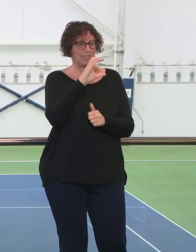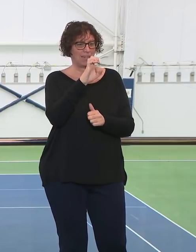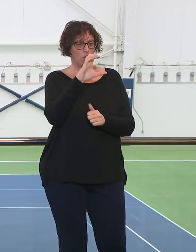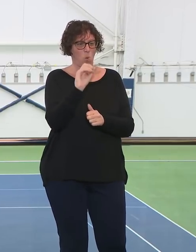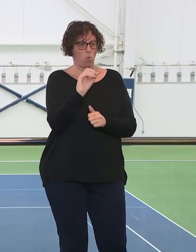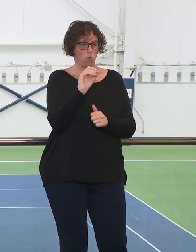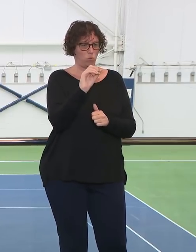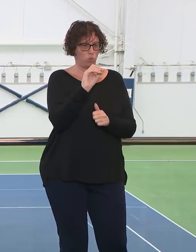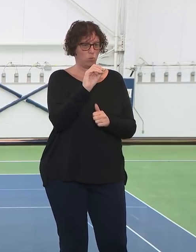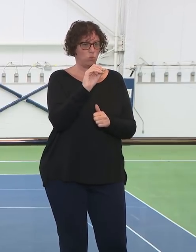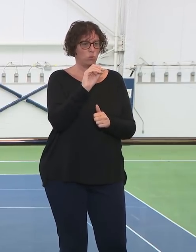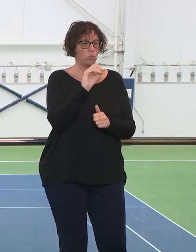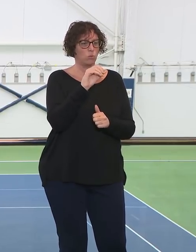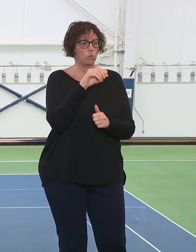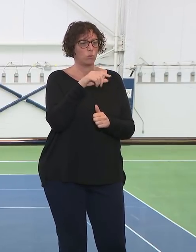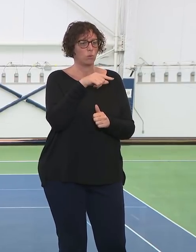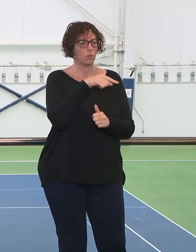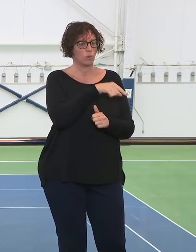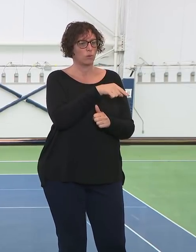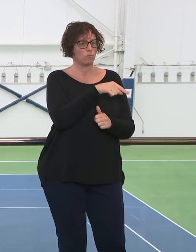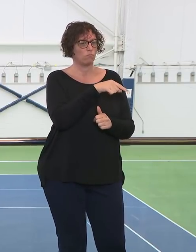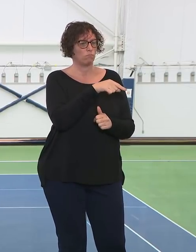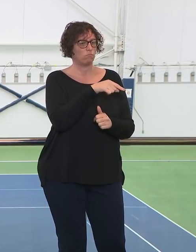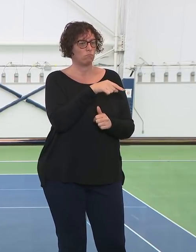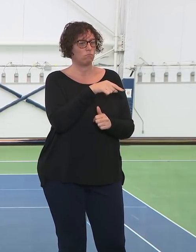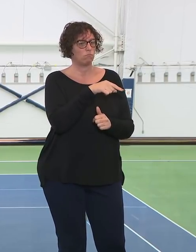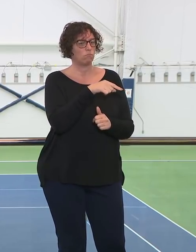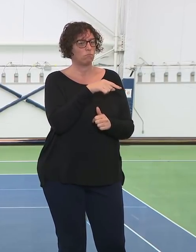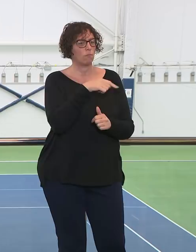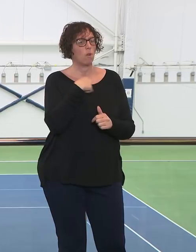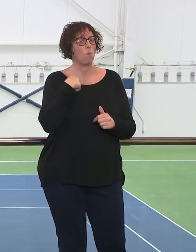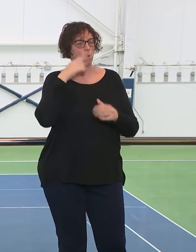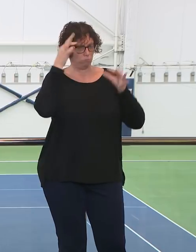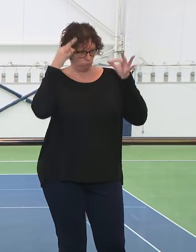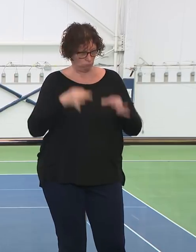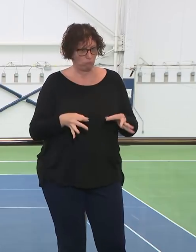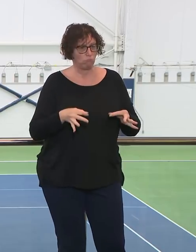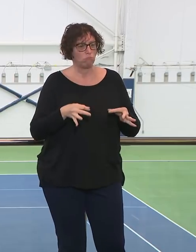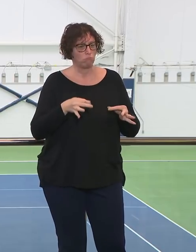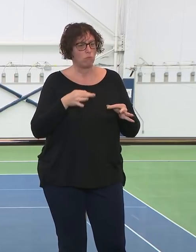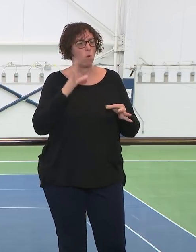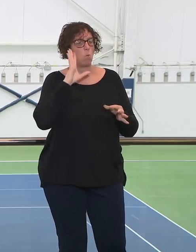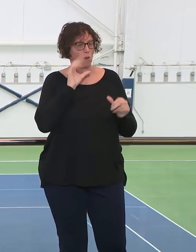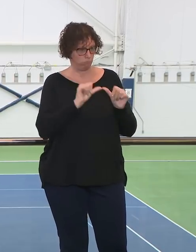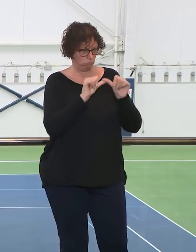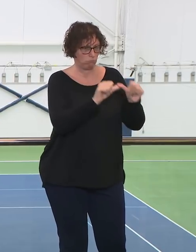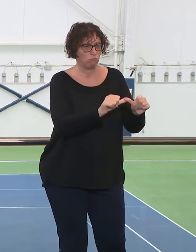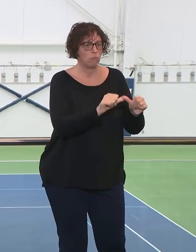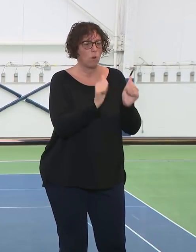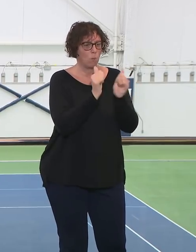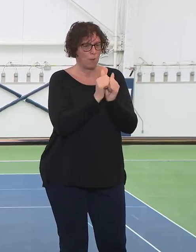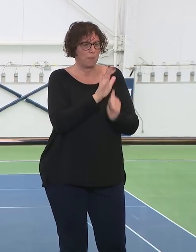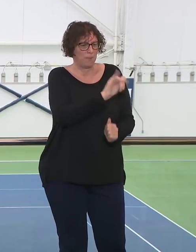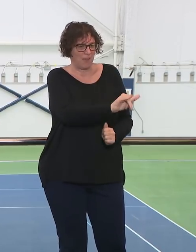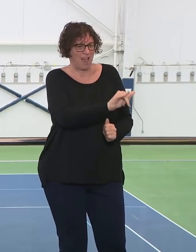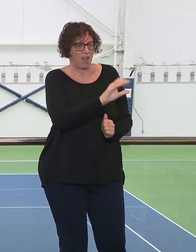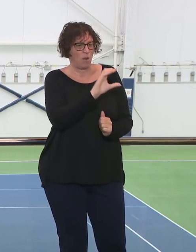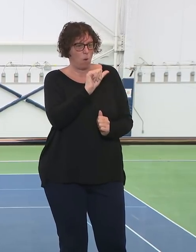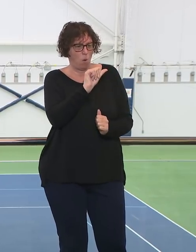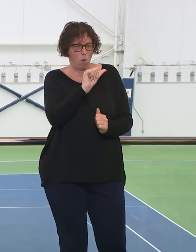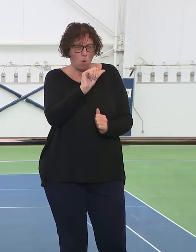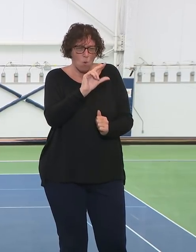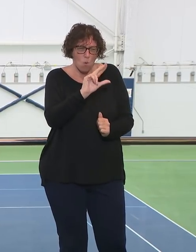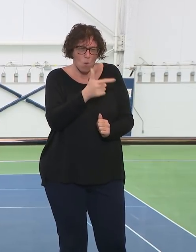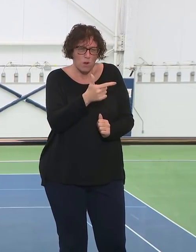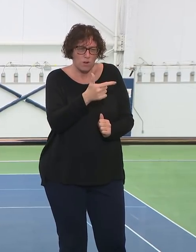continue their relationship with the organization if those rules are followed, that they have a written agreement, that it would be no discrimination whatsoever. We're going to send people over from the mayor's